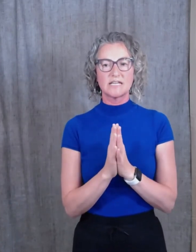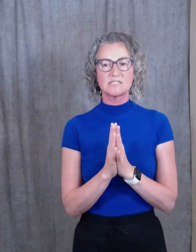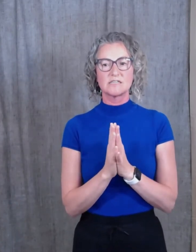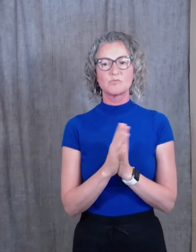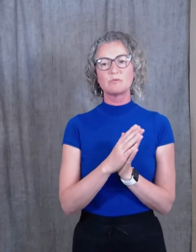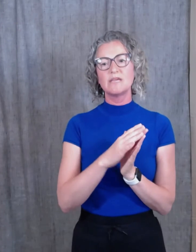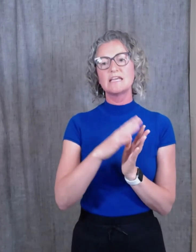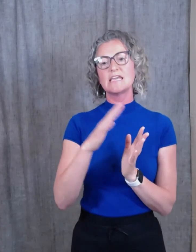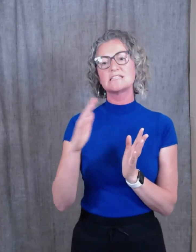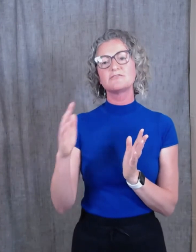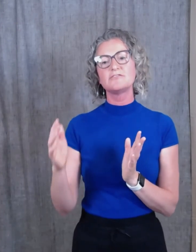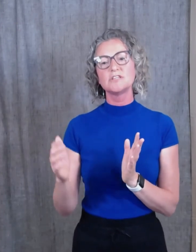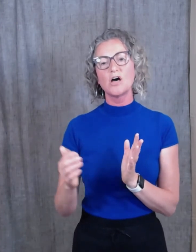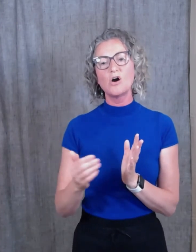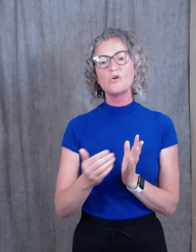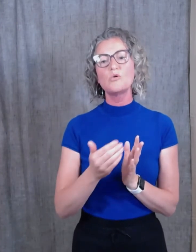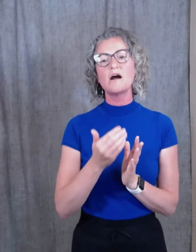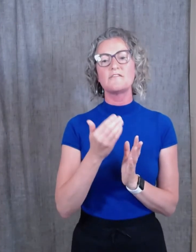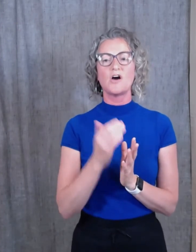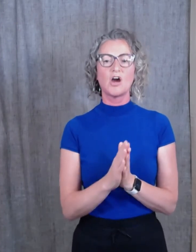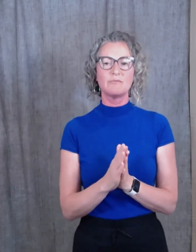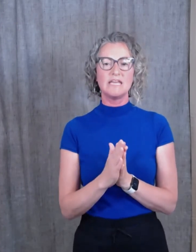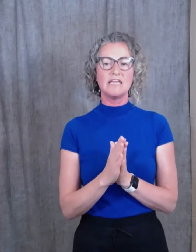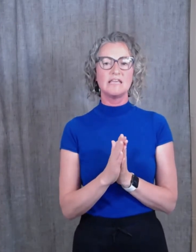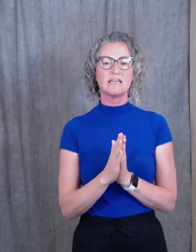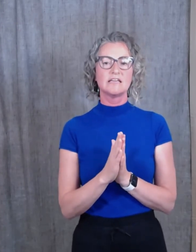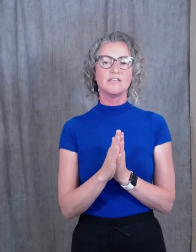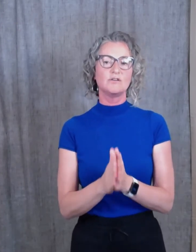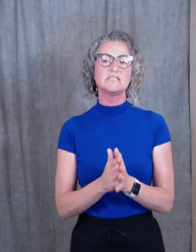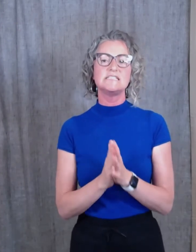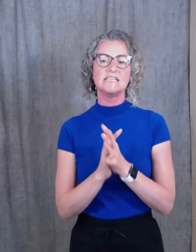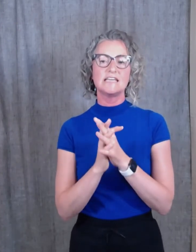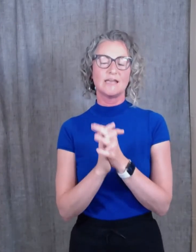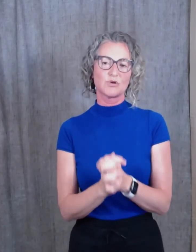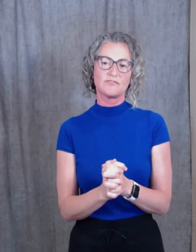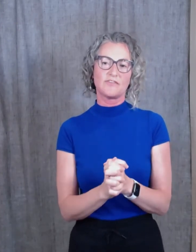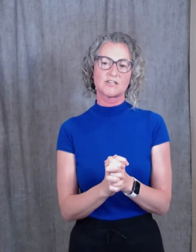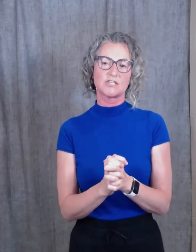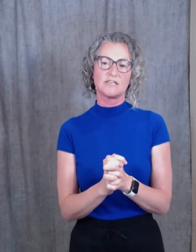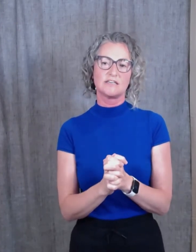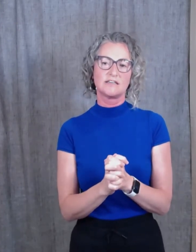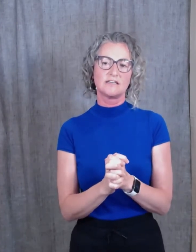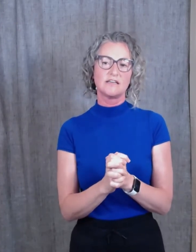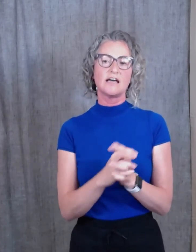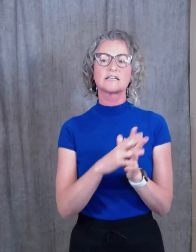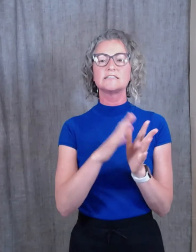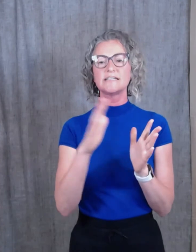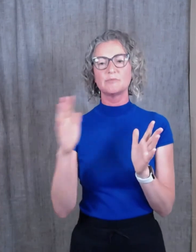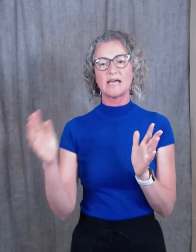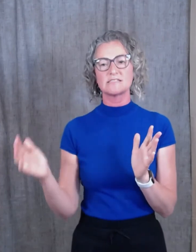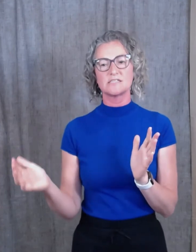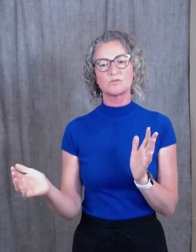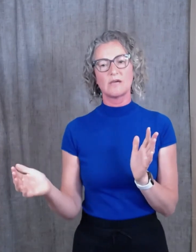permitting its flow of harmony, unity, and perfection. A clear passageway.